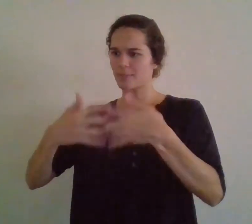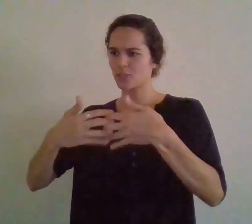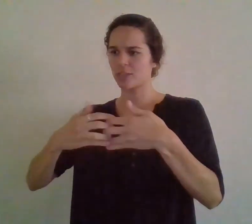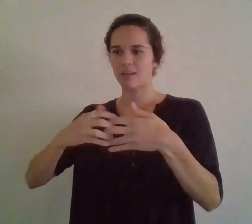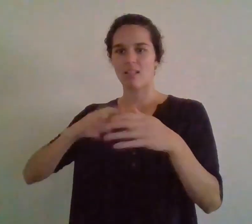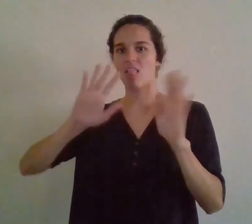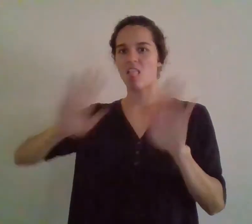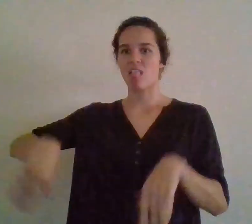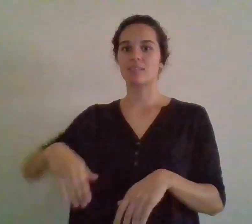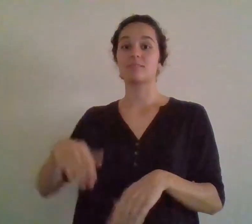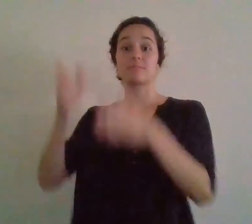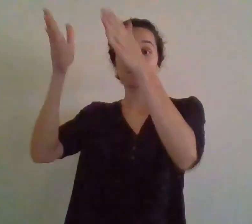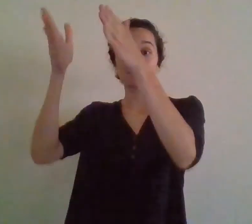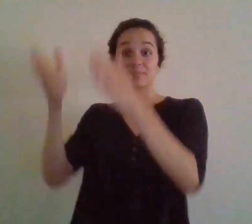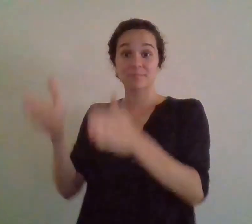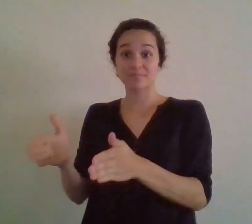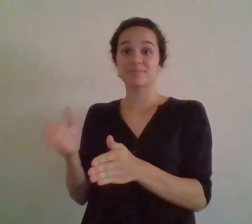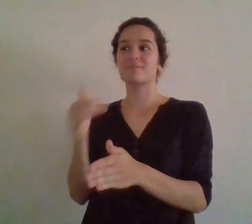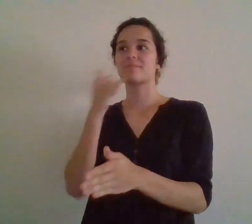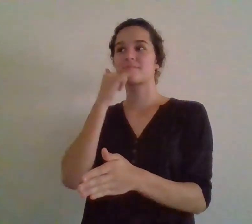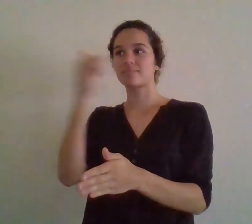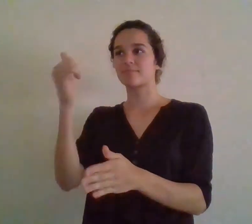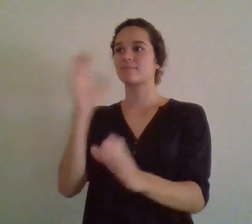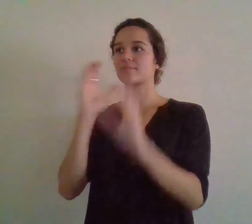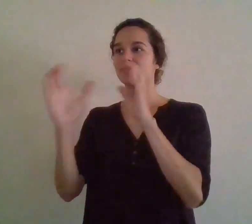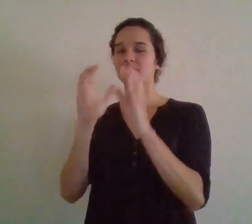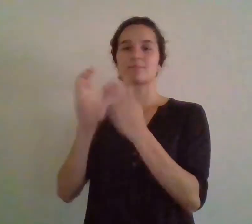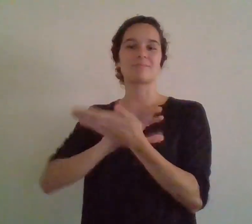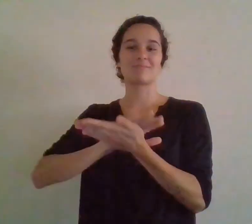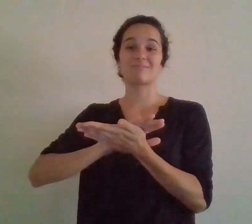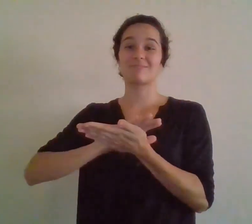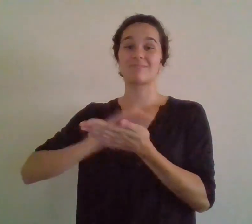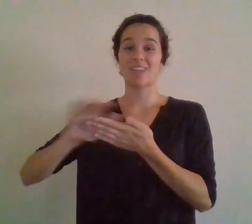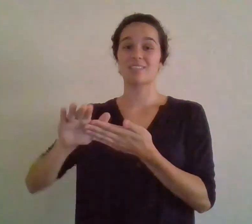really nice. You actually get to talk to a human being on the phone.